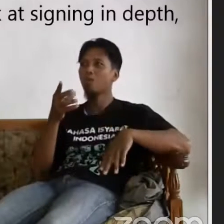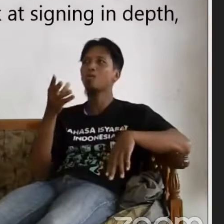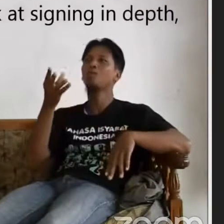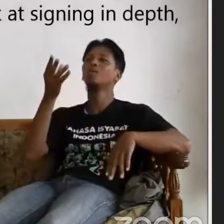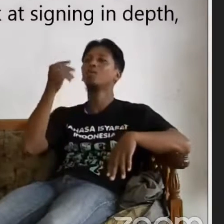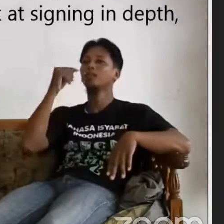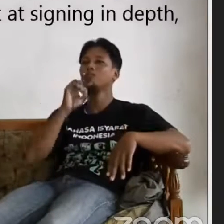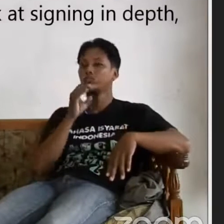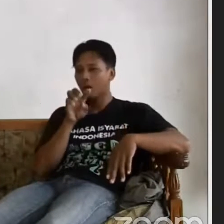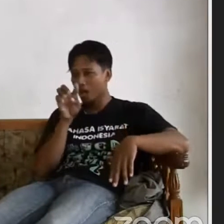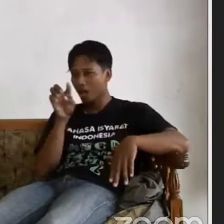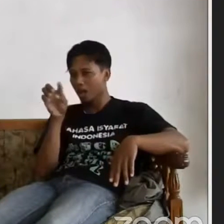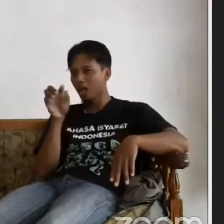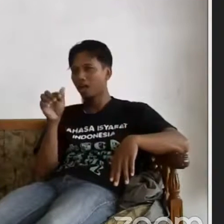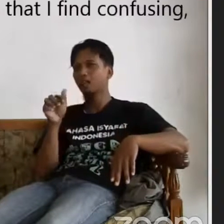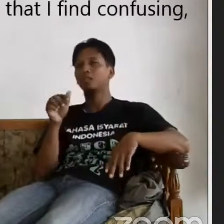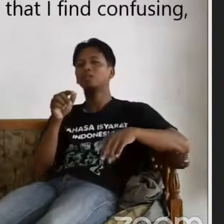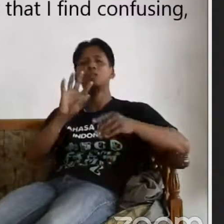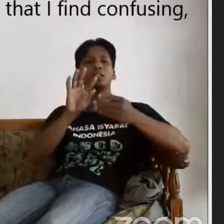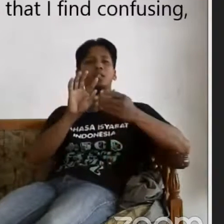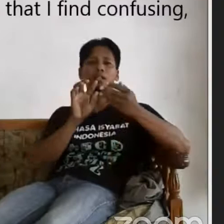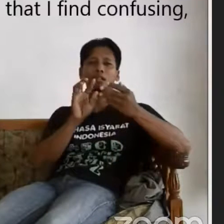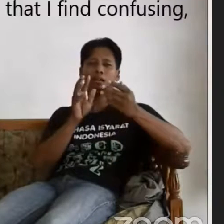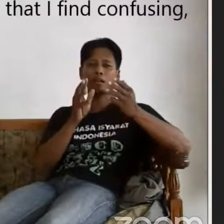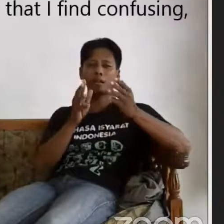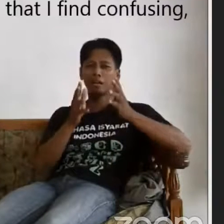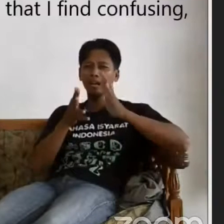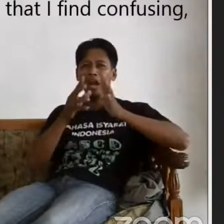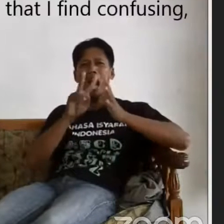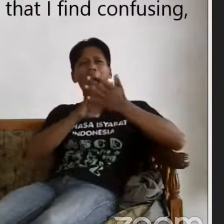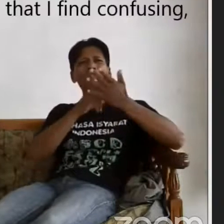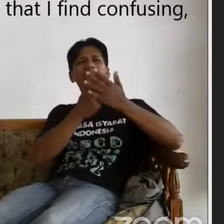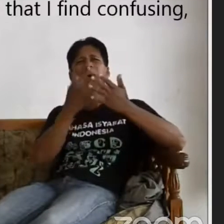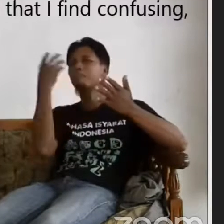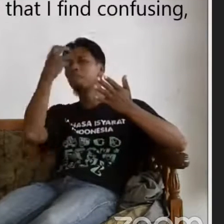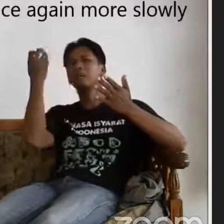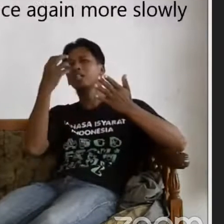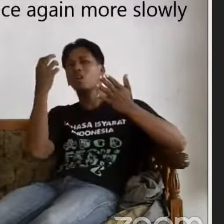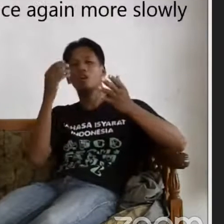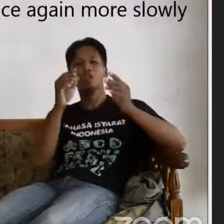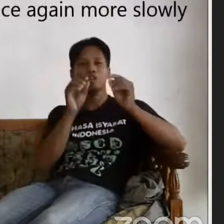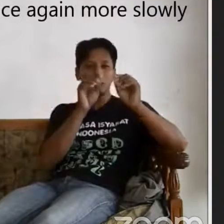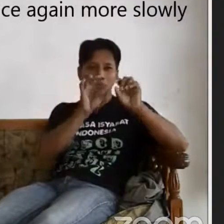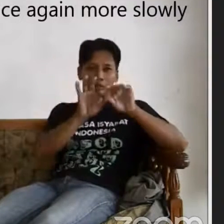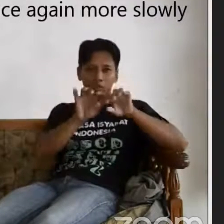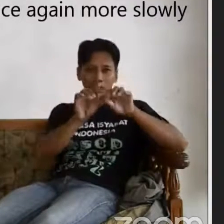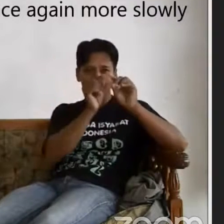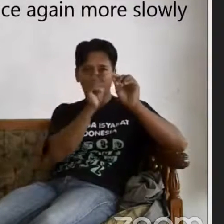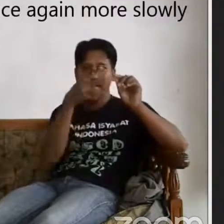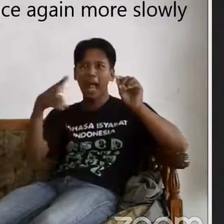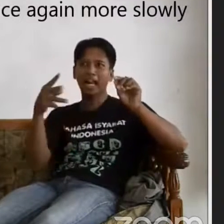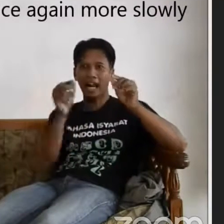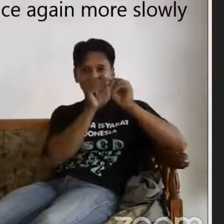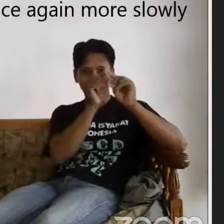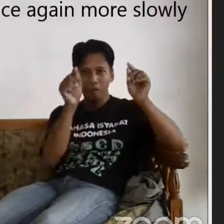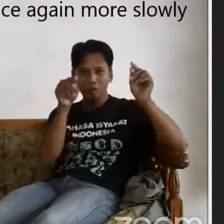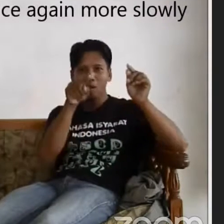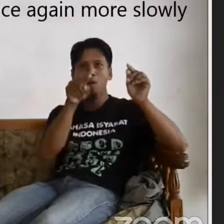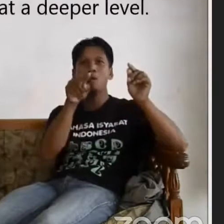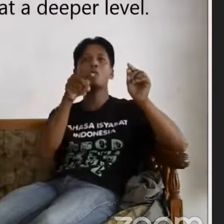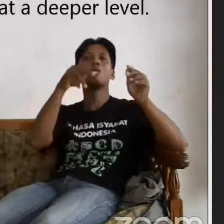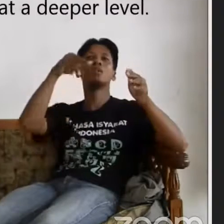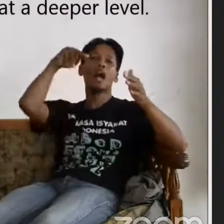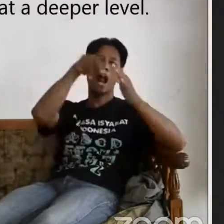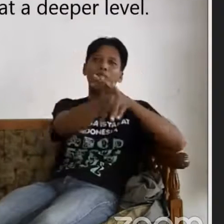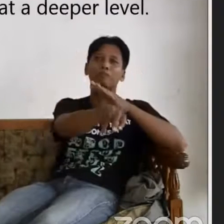good to be able to look at signing in depth. For example, there might be a sign that I find confusing, but with Elan, we